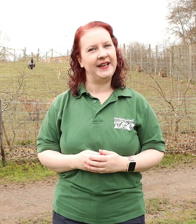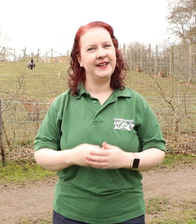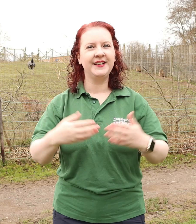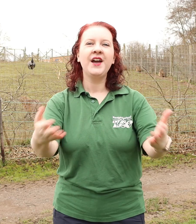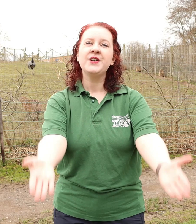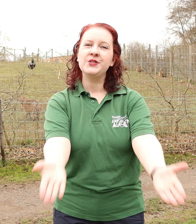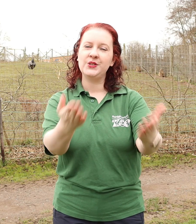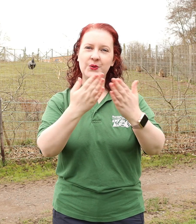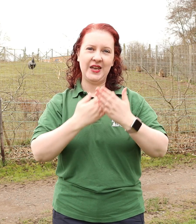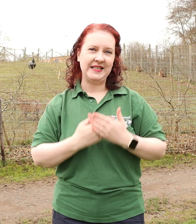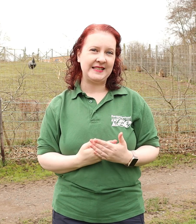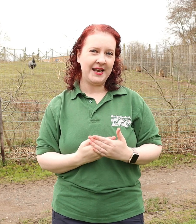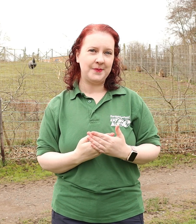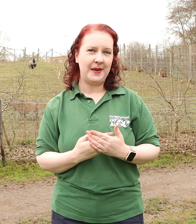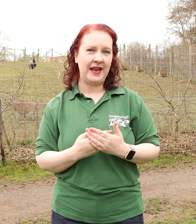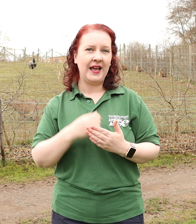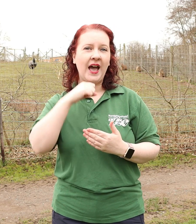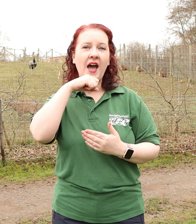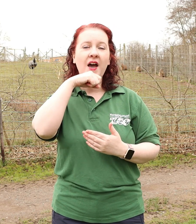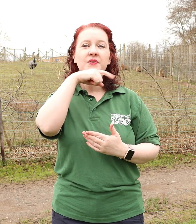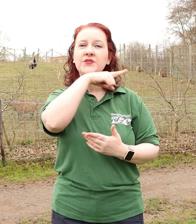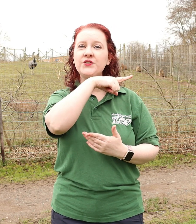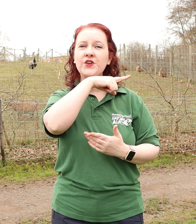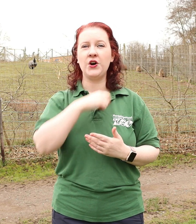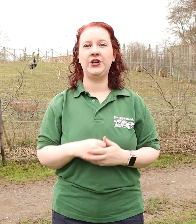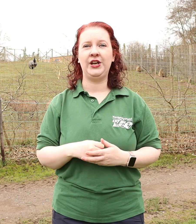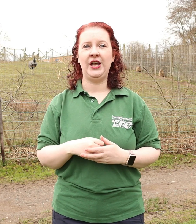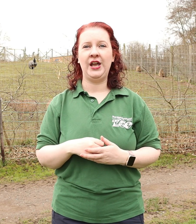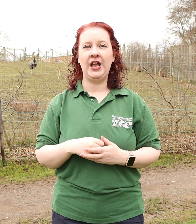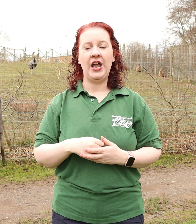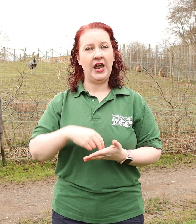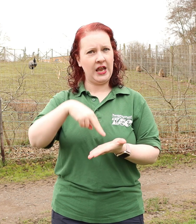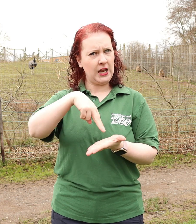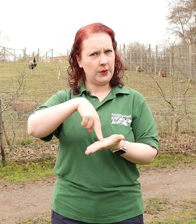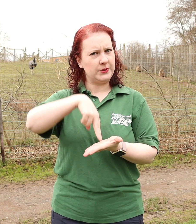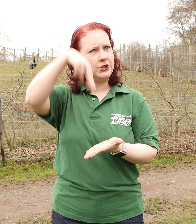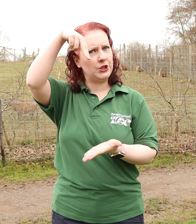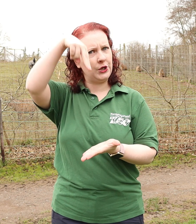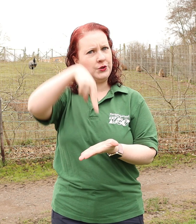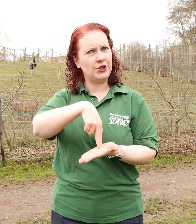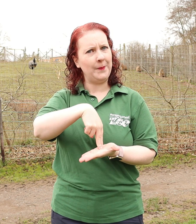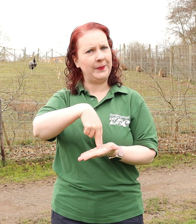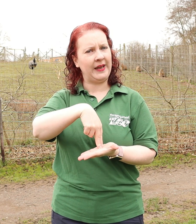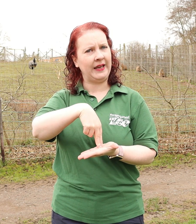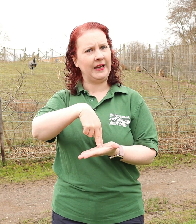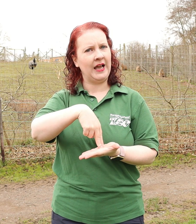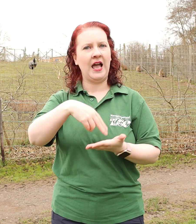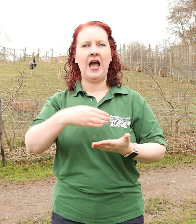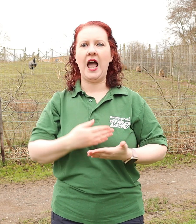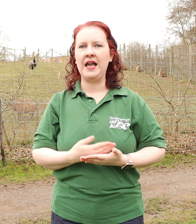So they sent me a frog. So was too jumpy. I